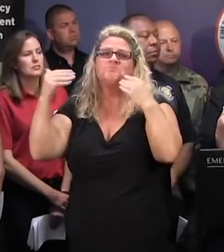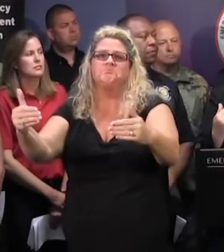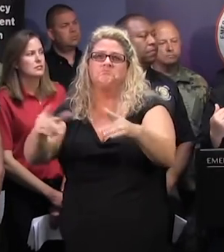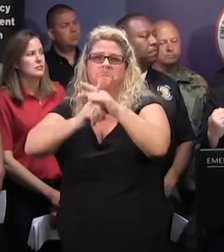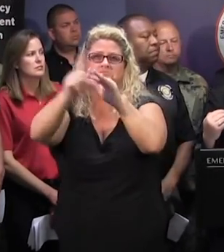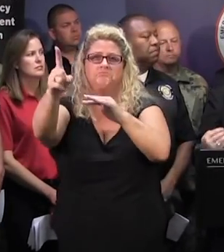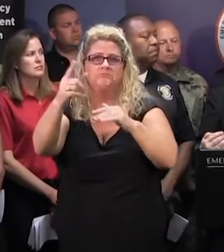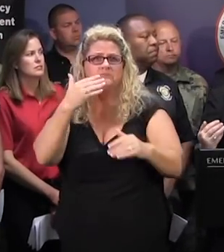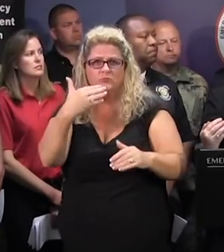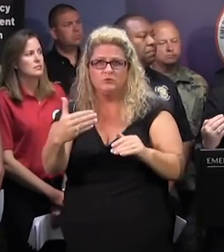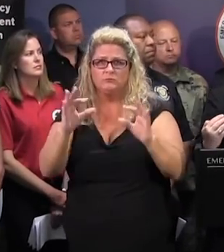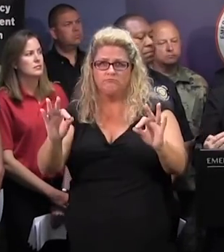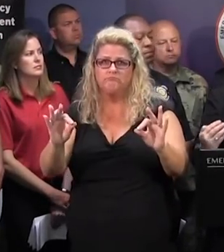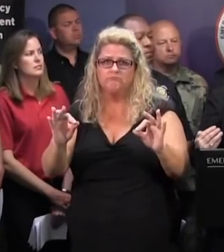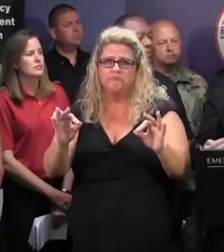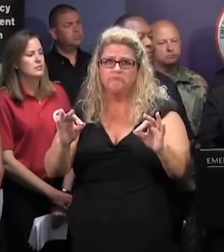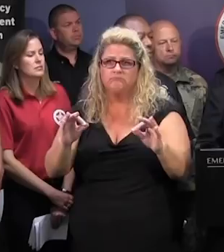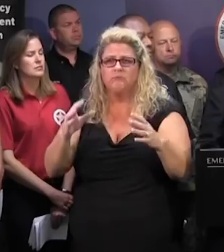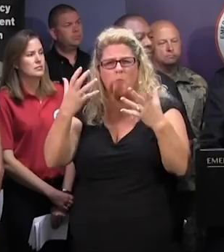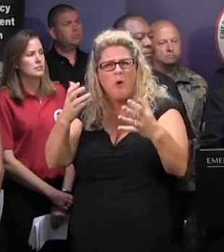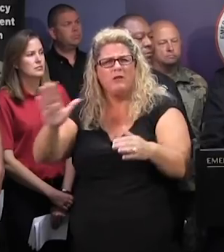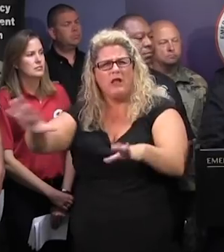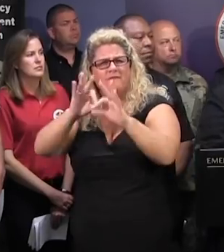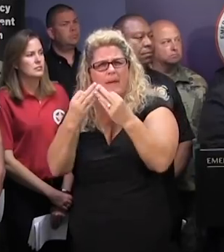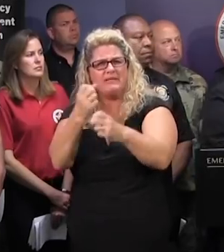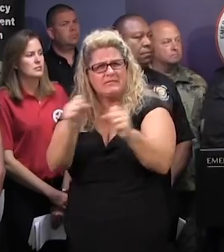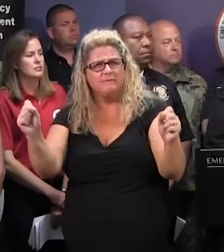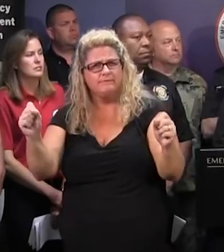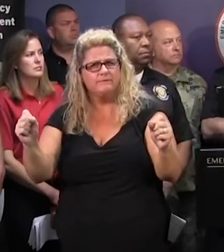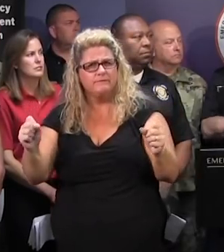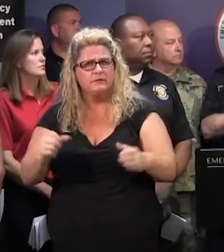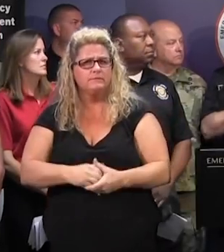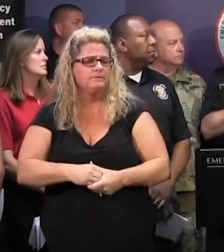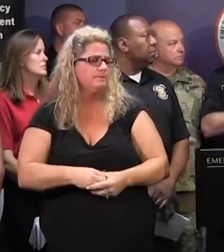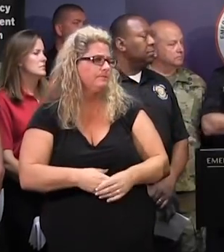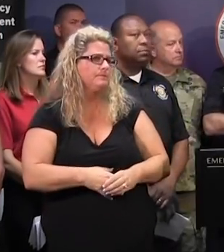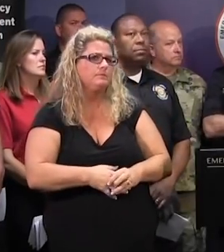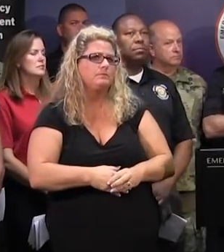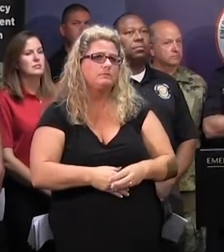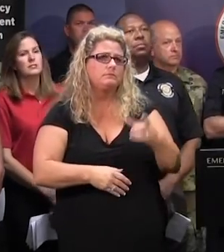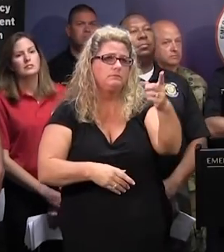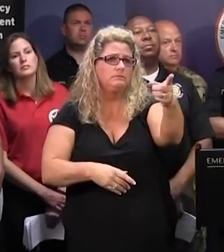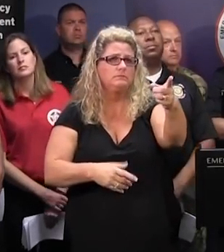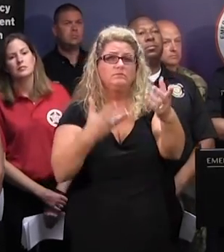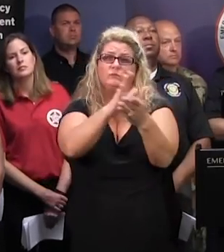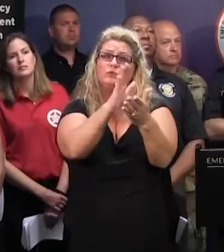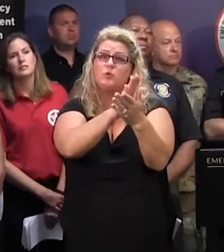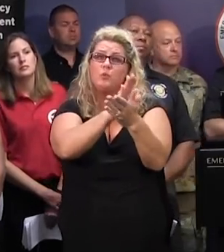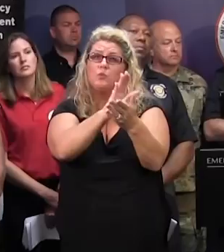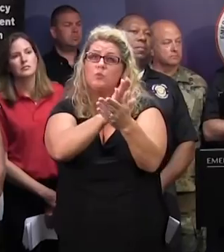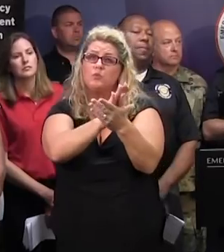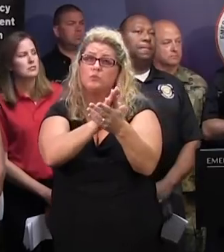and making sure that they and their family will be safe. Thank you. you, Jim. Anything you can say about schools,